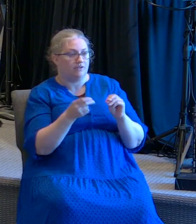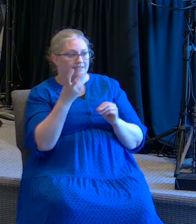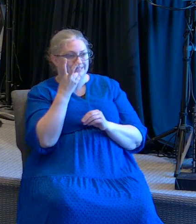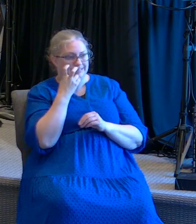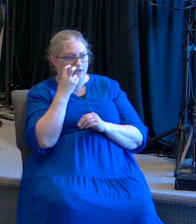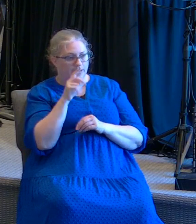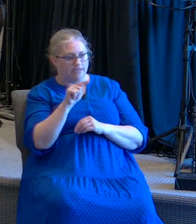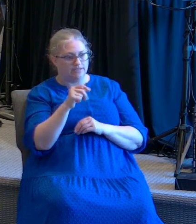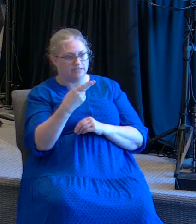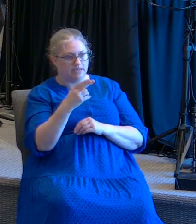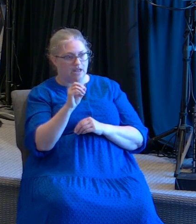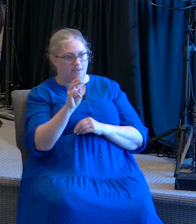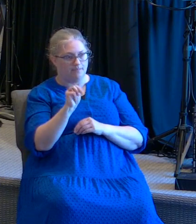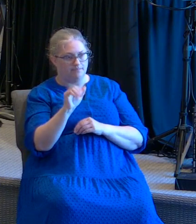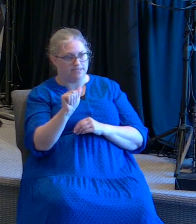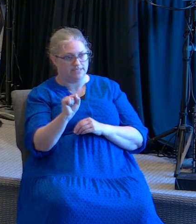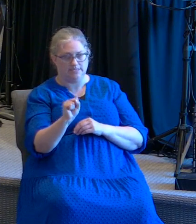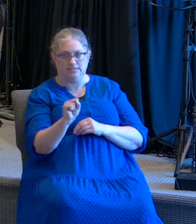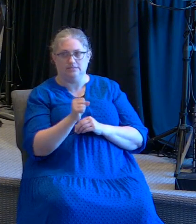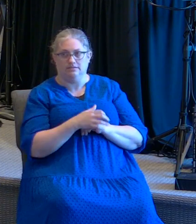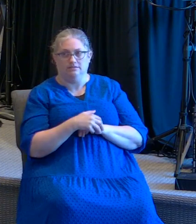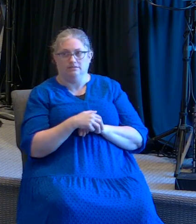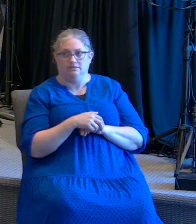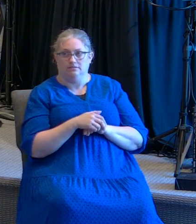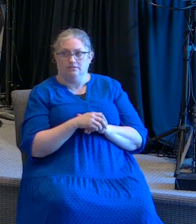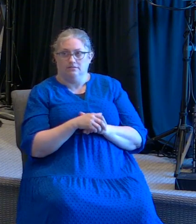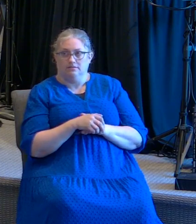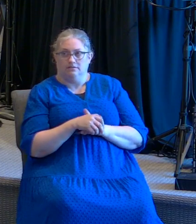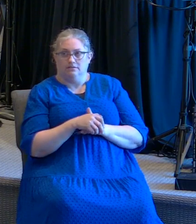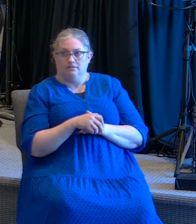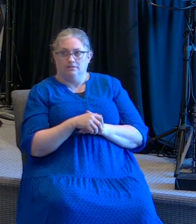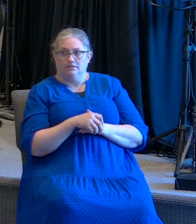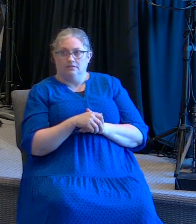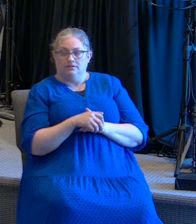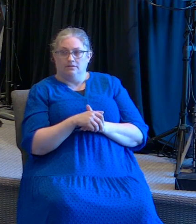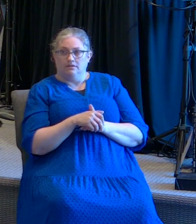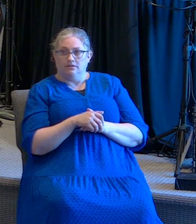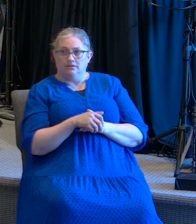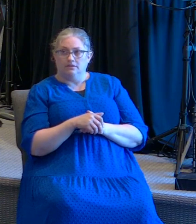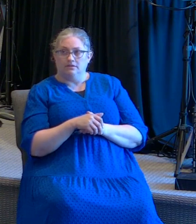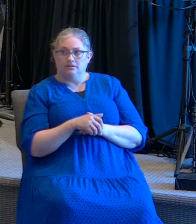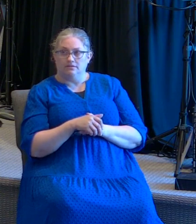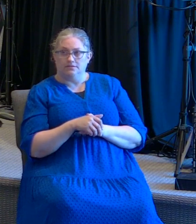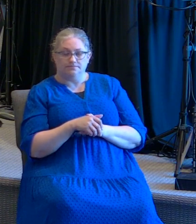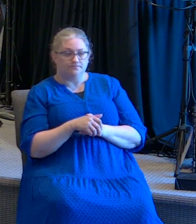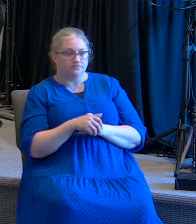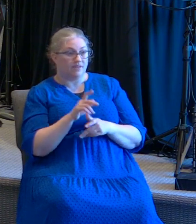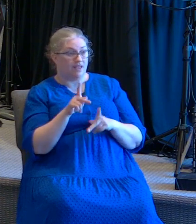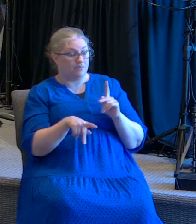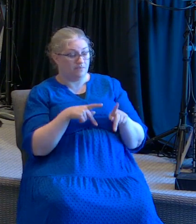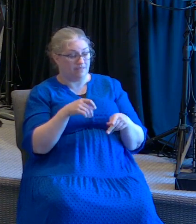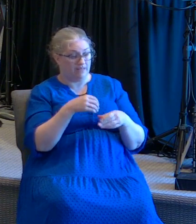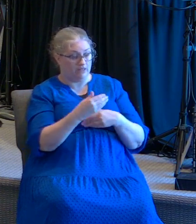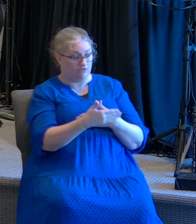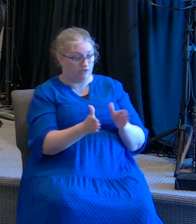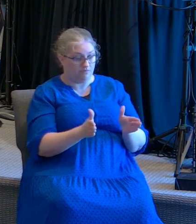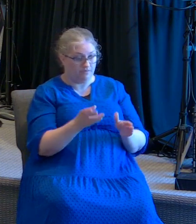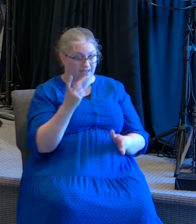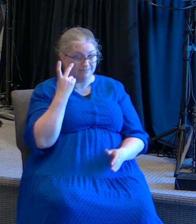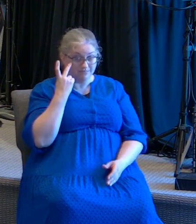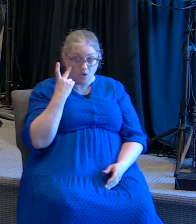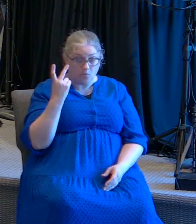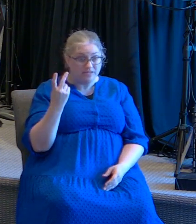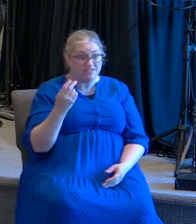are people in the room that said we've seen him